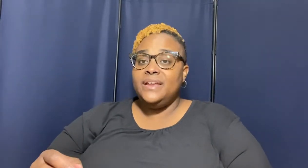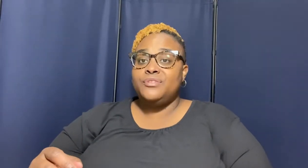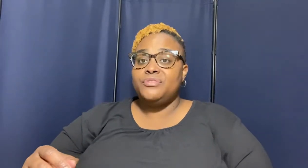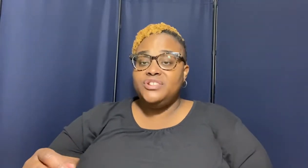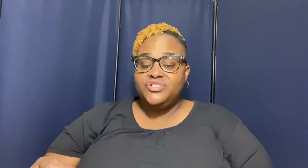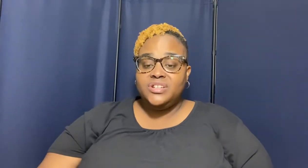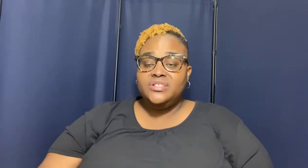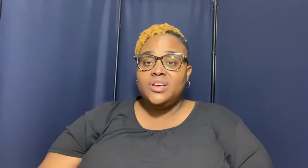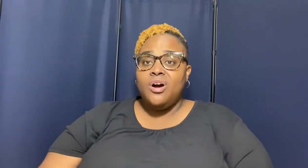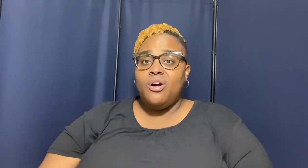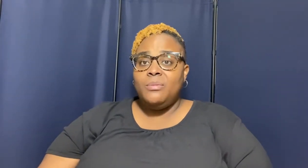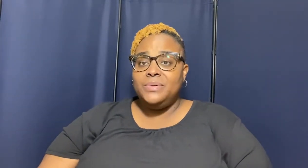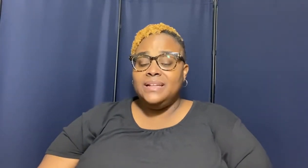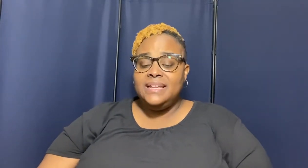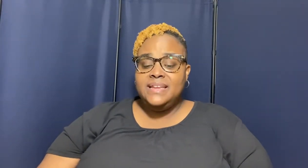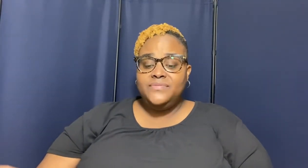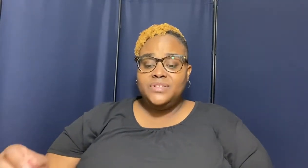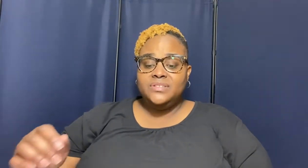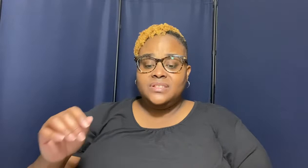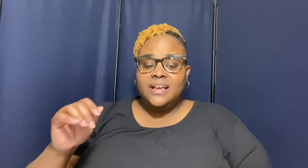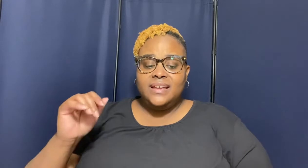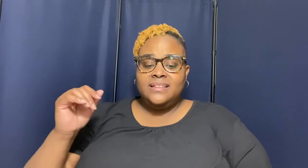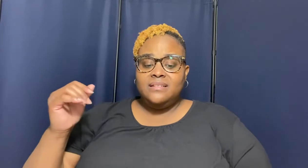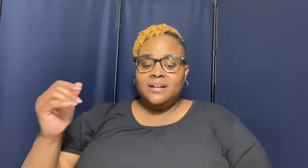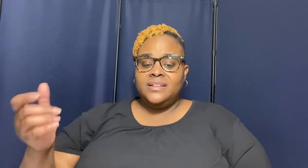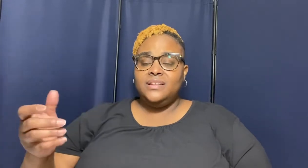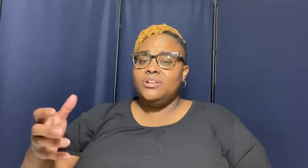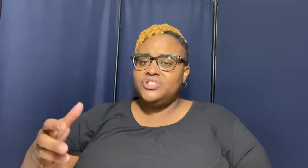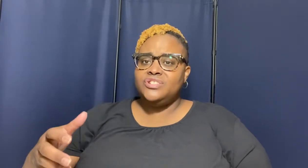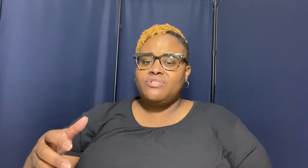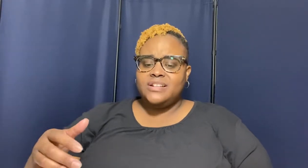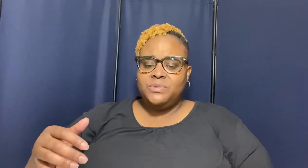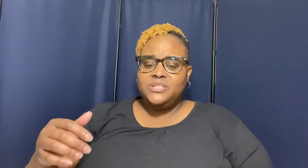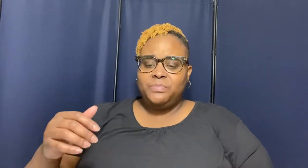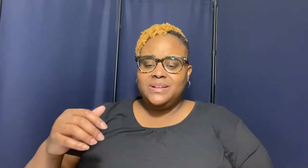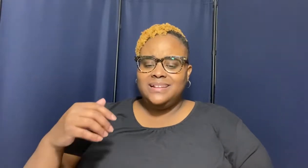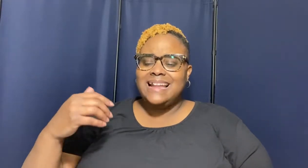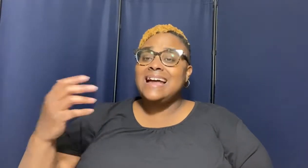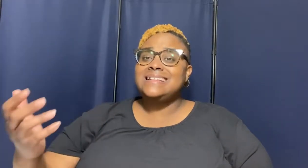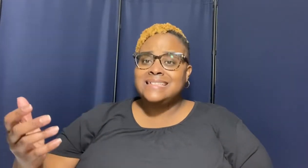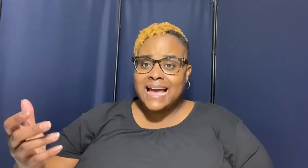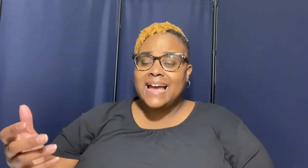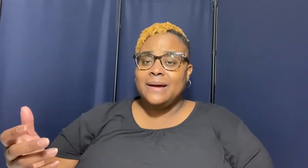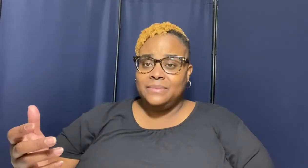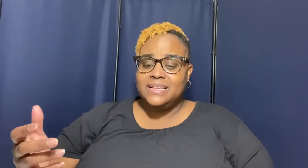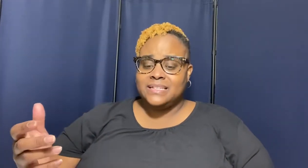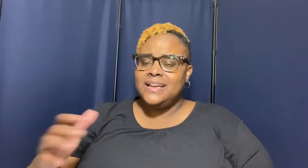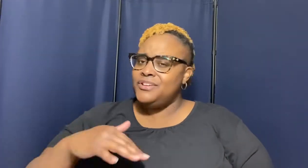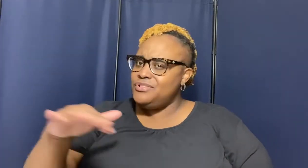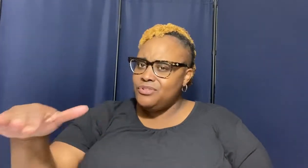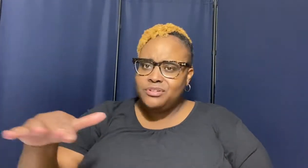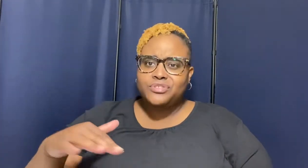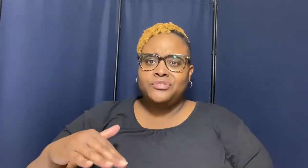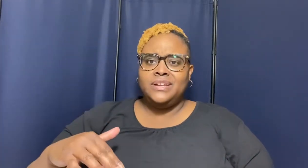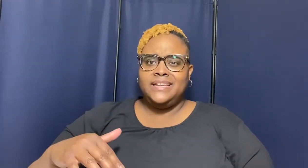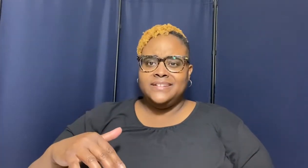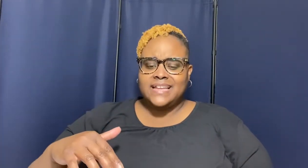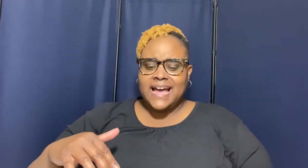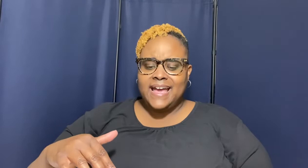christians are believers in the in the lord jesus christ we spend a lot of time listen you know in those early years how it